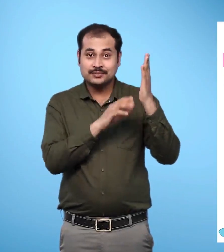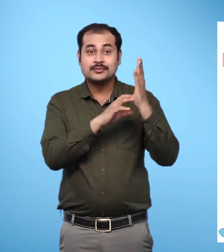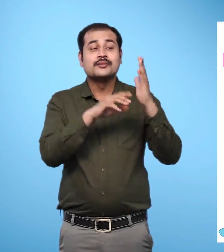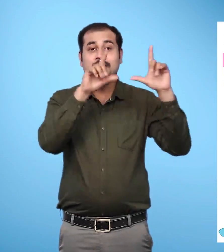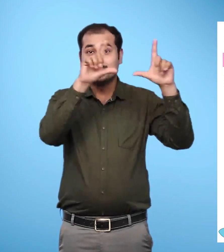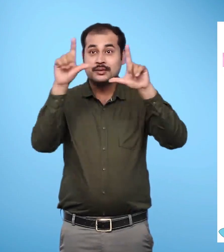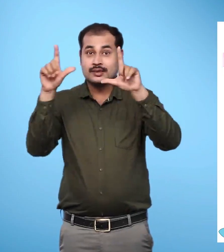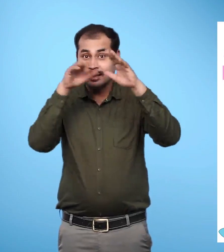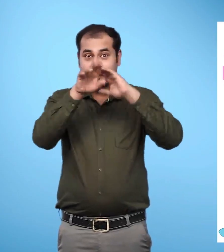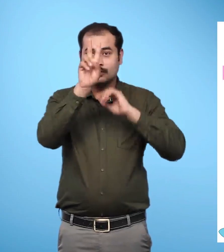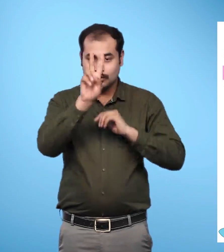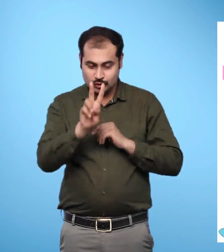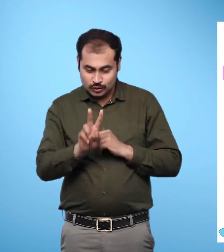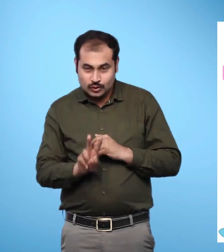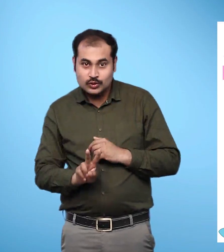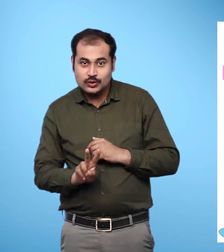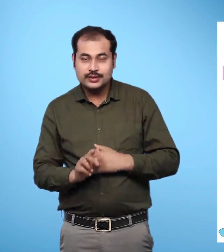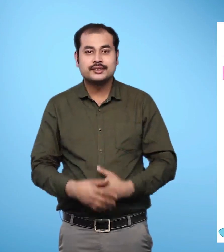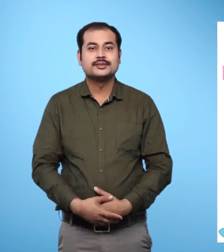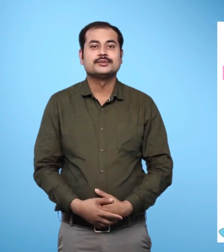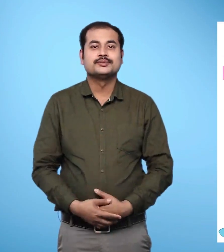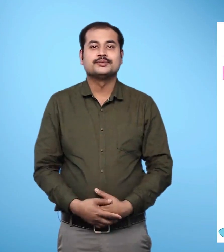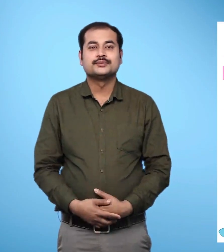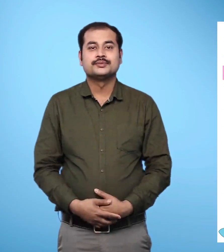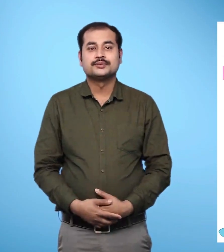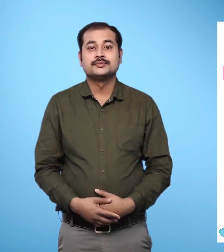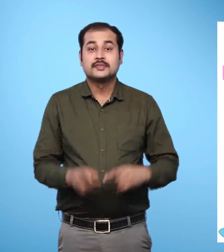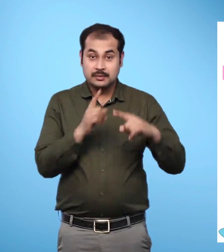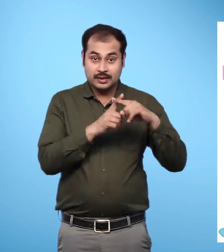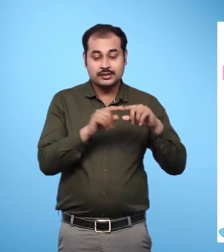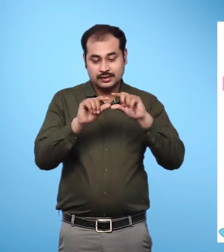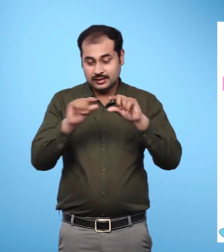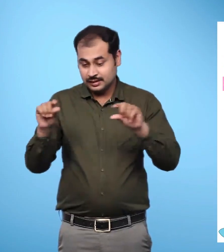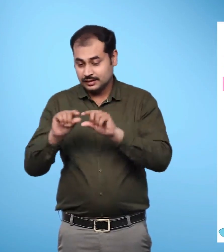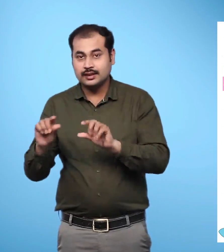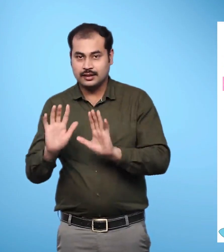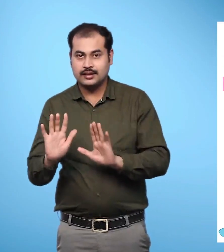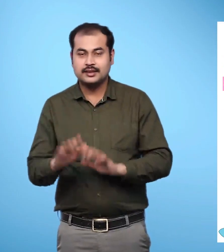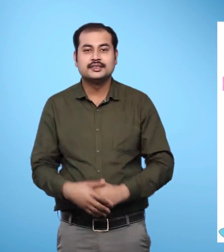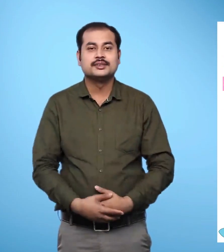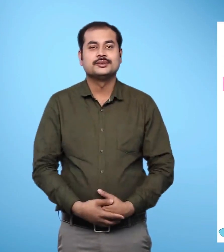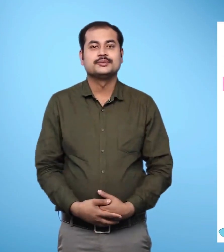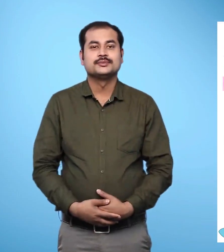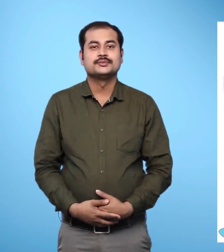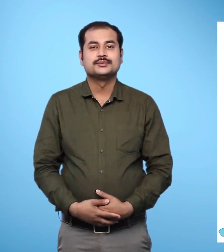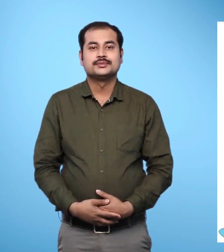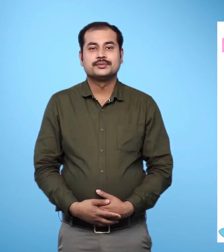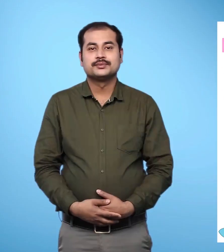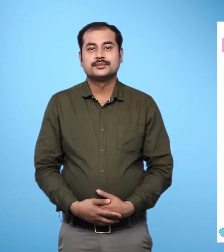parts. Each part has two pictures and an accompanying text. Part